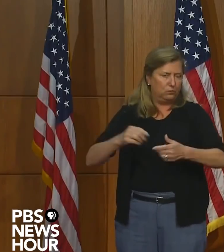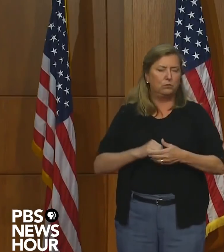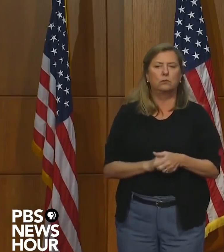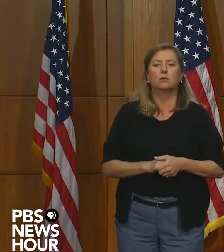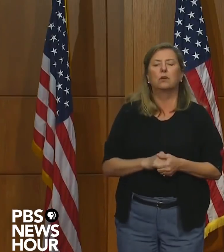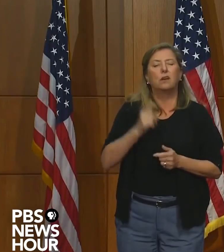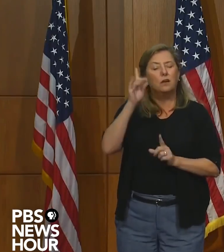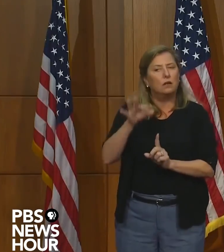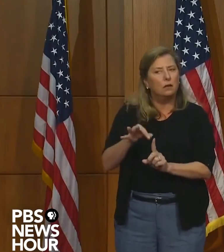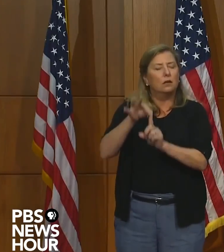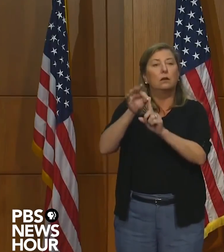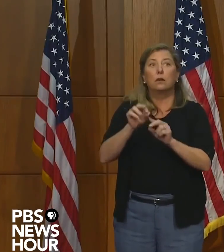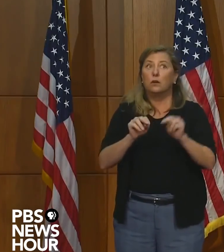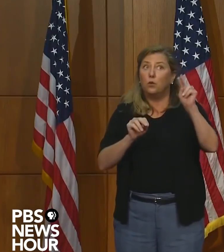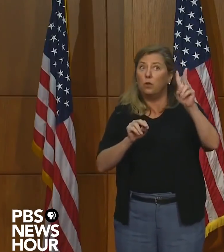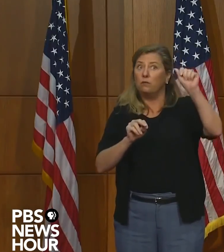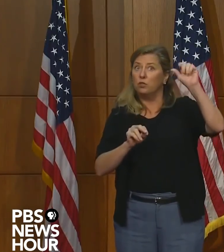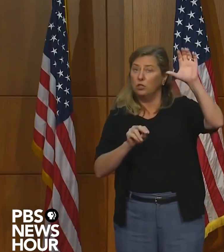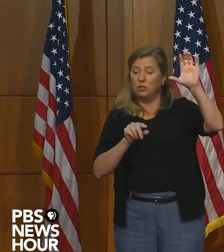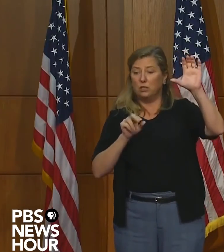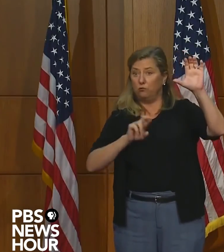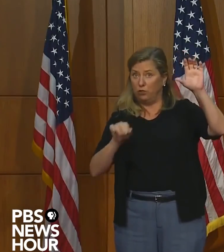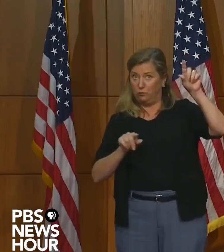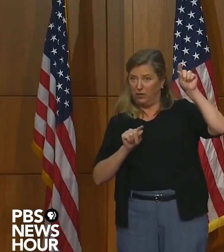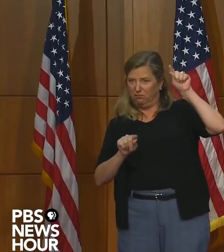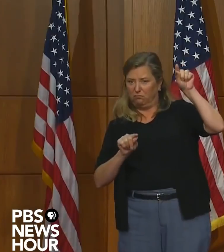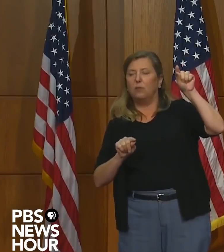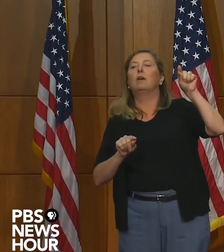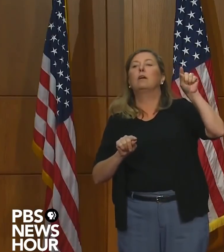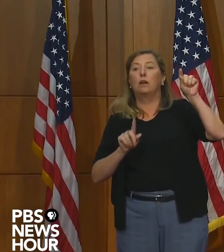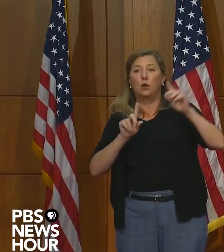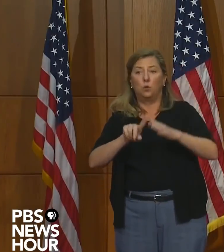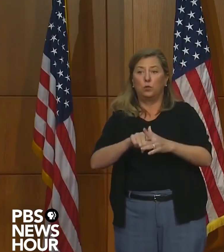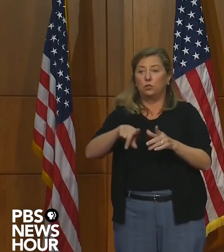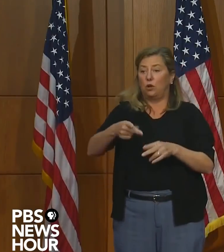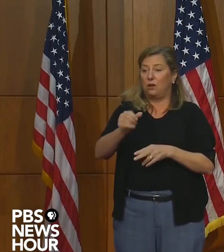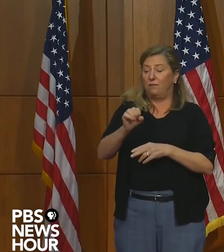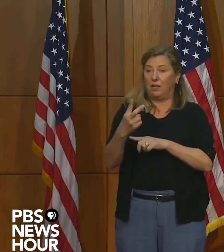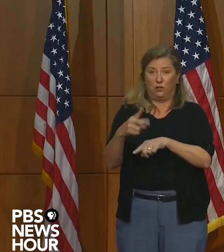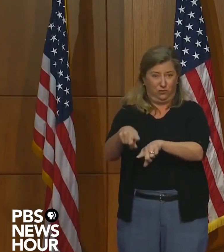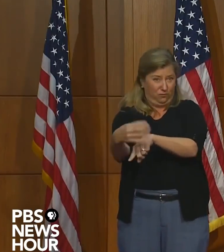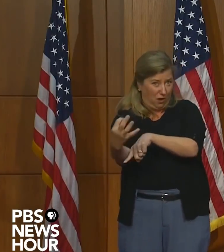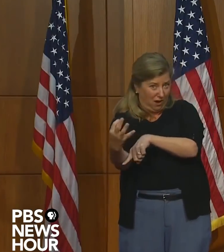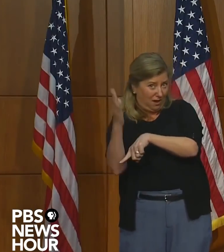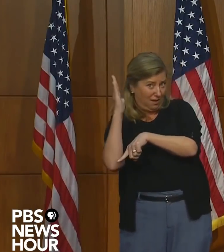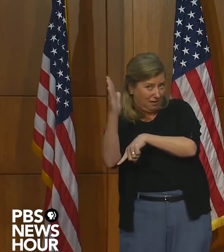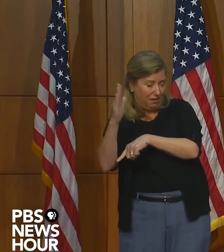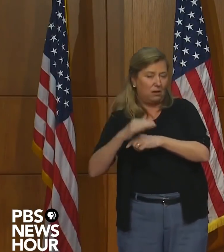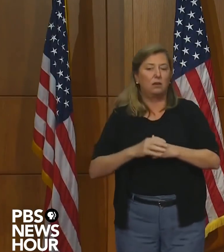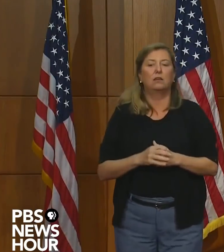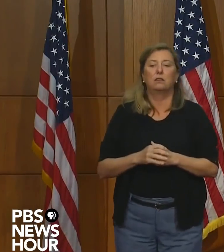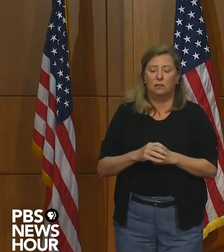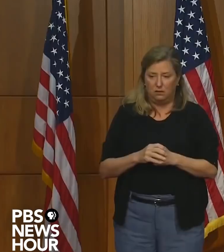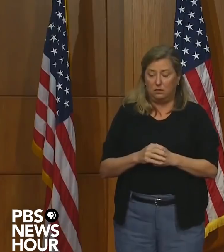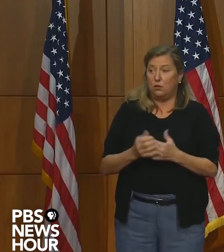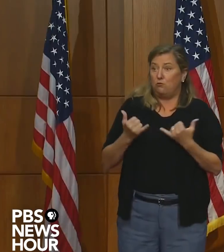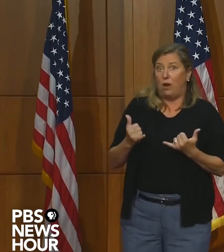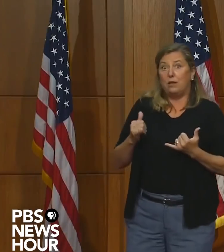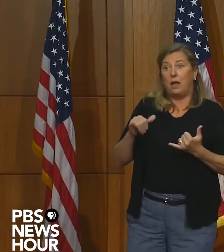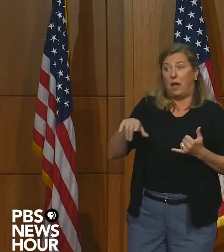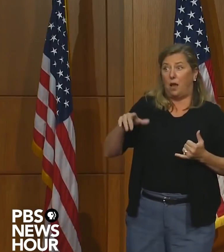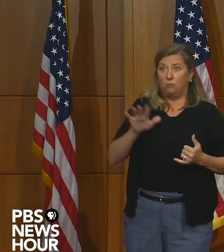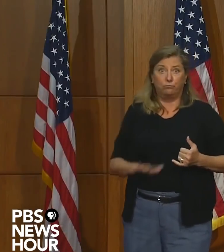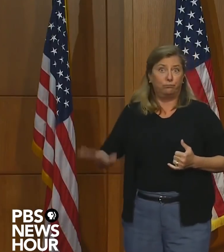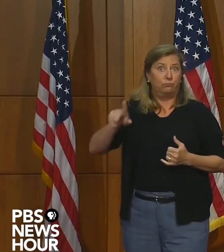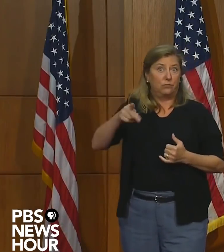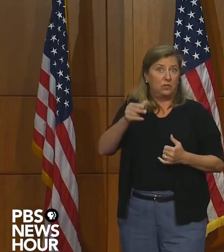except for Northern Virginia and Richmond right now who will enter phase two on Friday. We are in phase two.